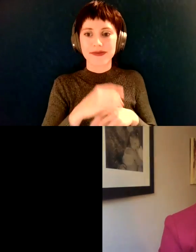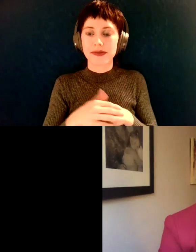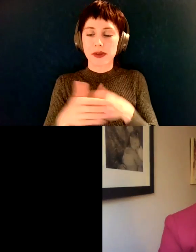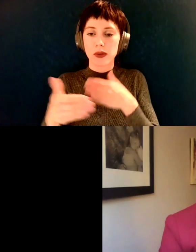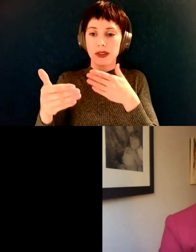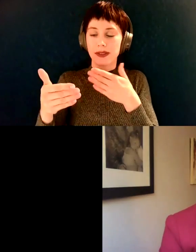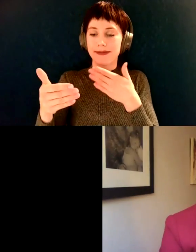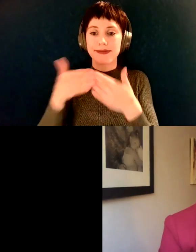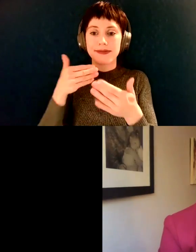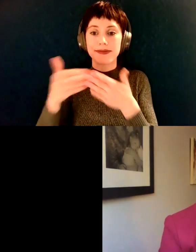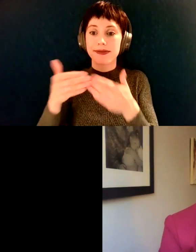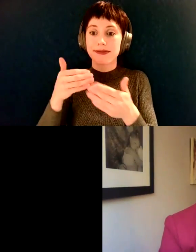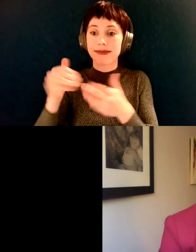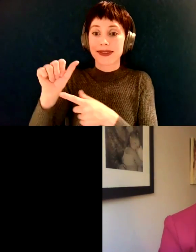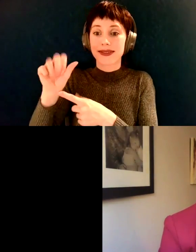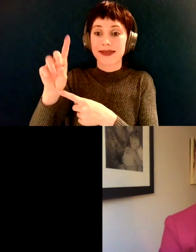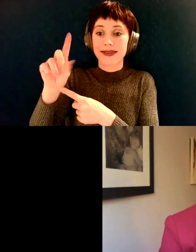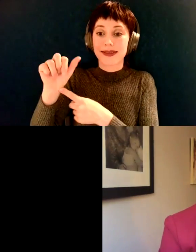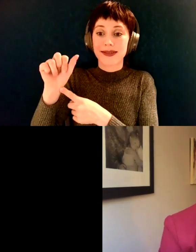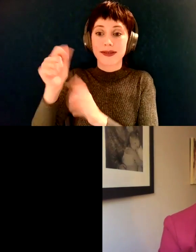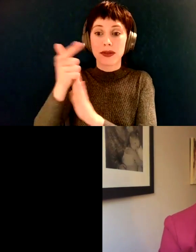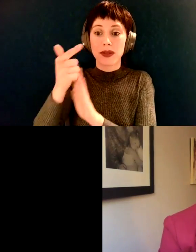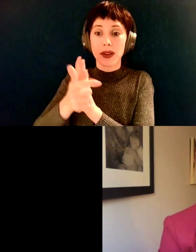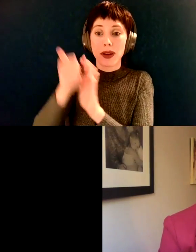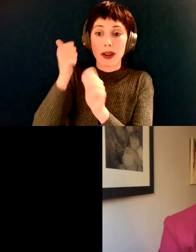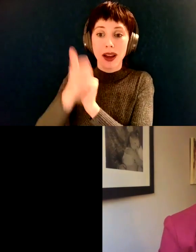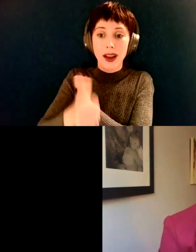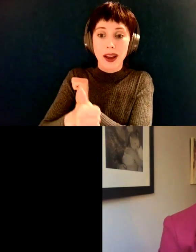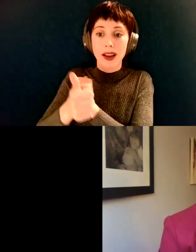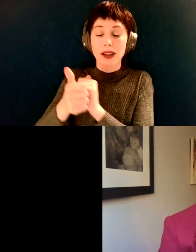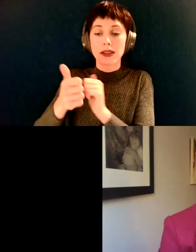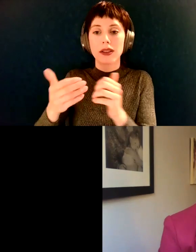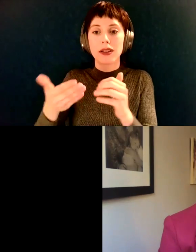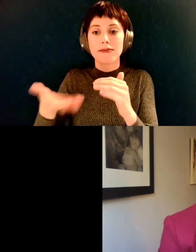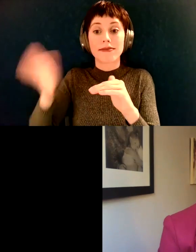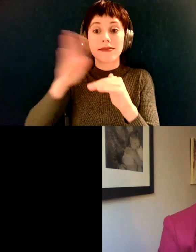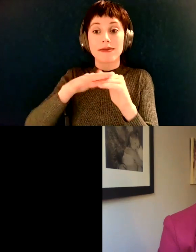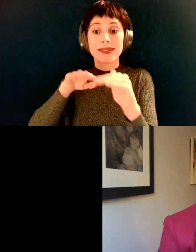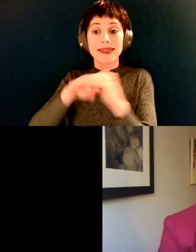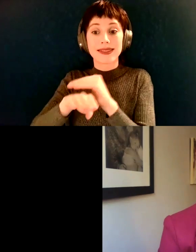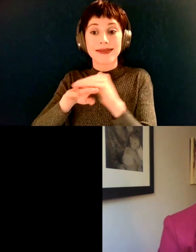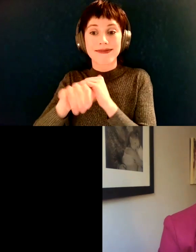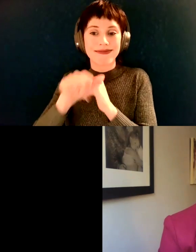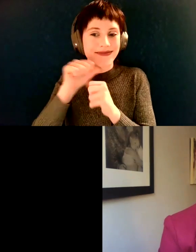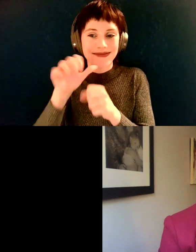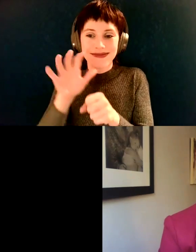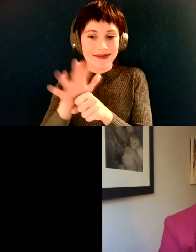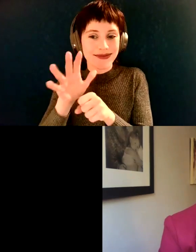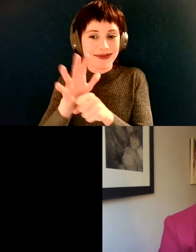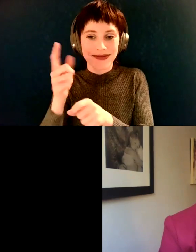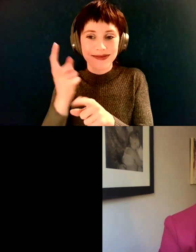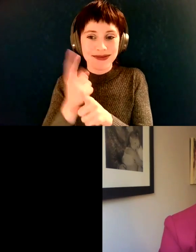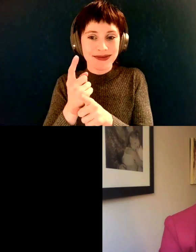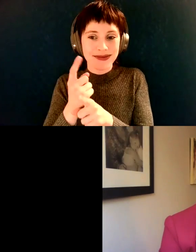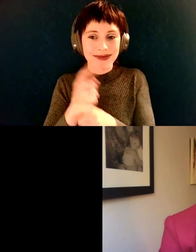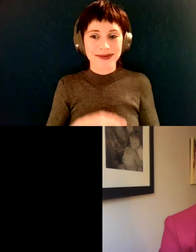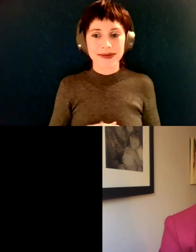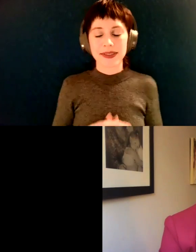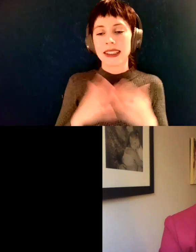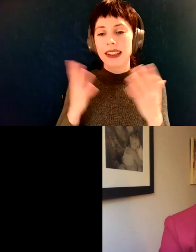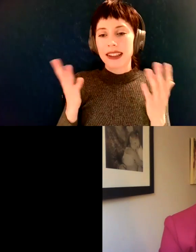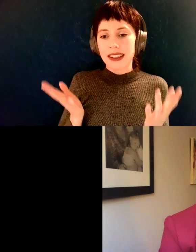accessible, maybe through the ADA and that kind of thing over the years, it hasn't been nearly enough. How's it? Uh, you know, um,